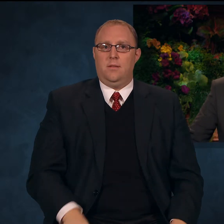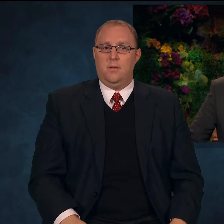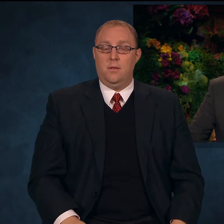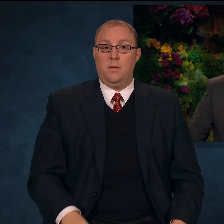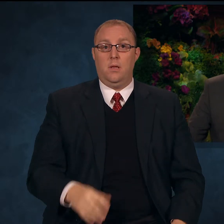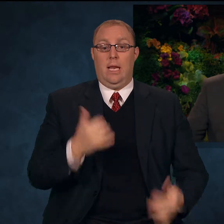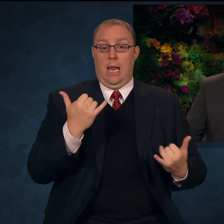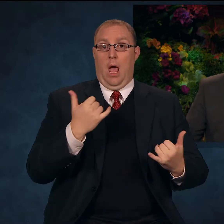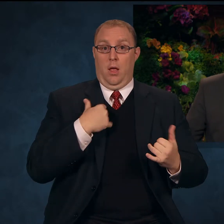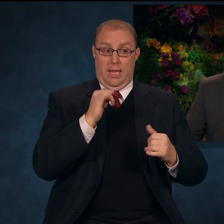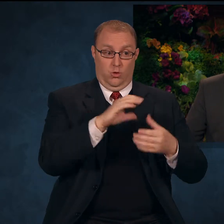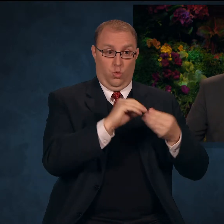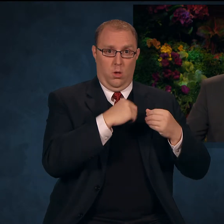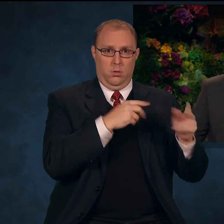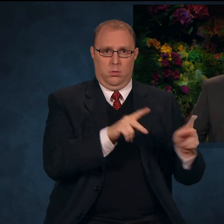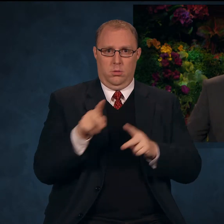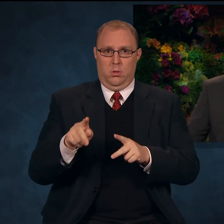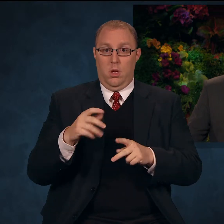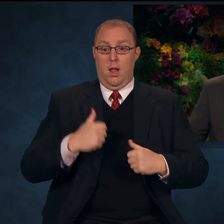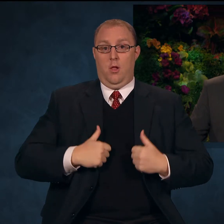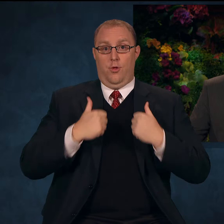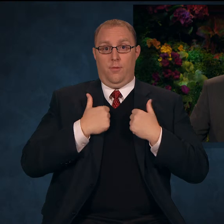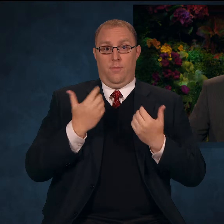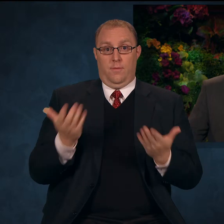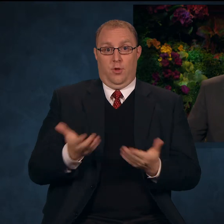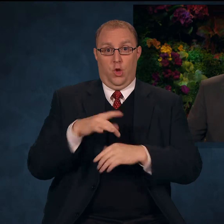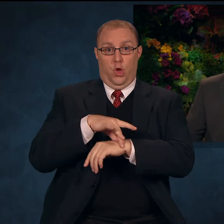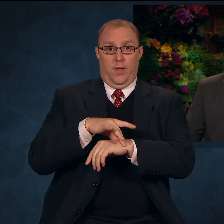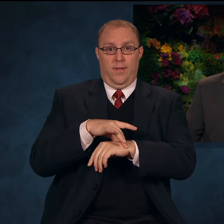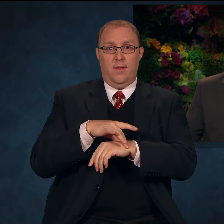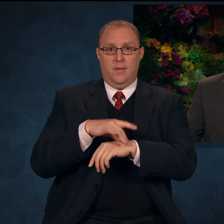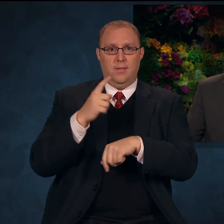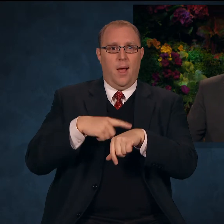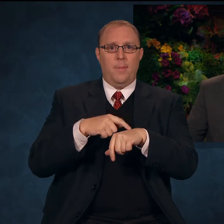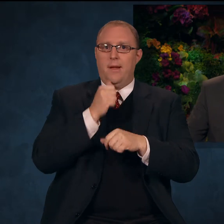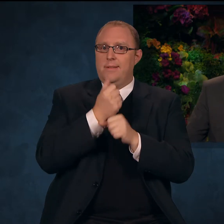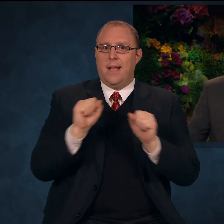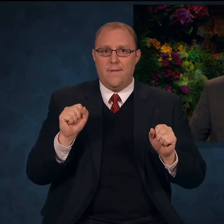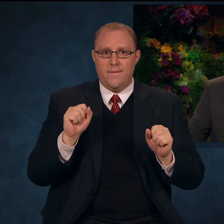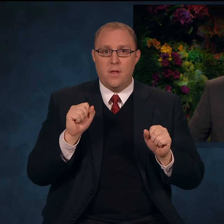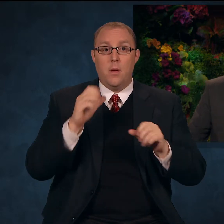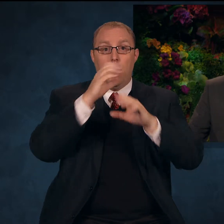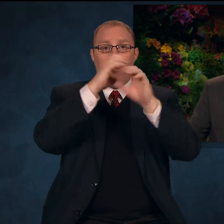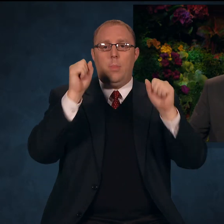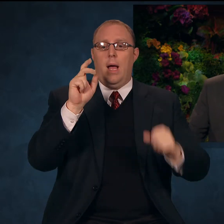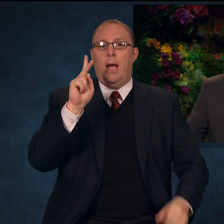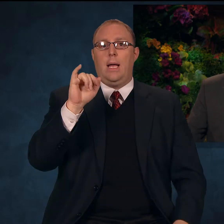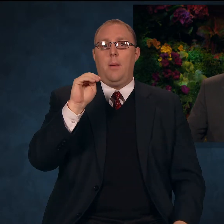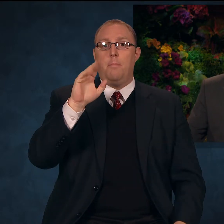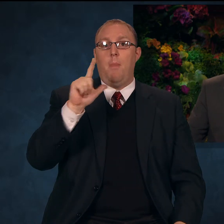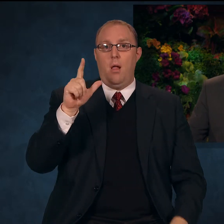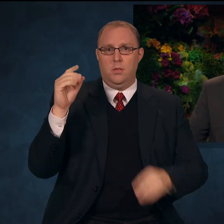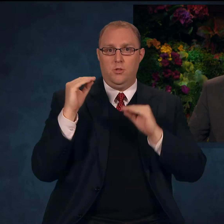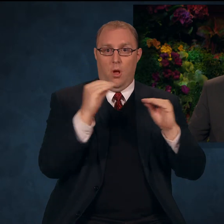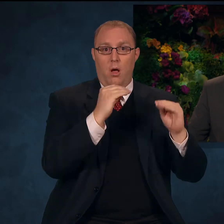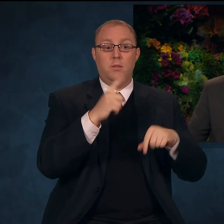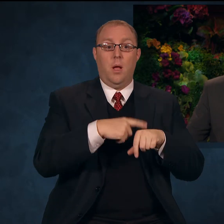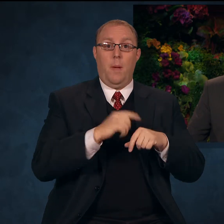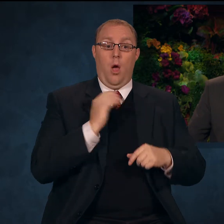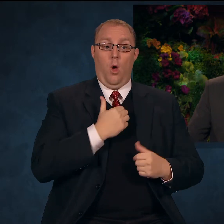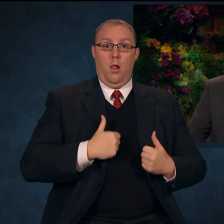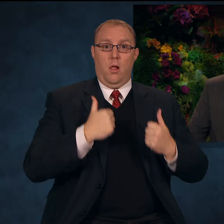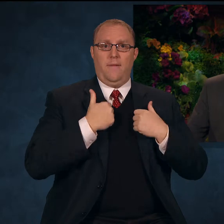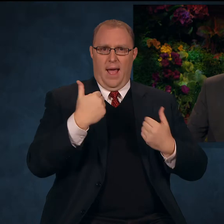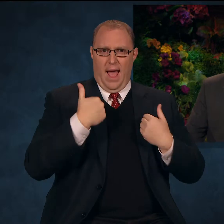life, some safe and others not. President Spencer W. Kimball taught that there are powerful forces in our own lives,